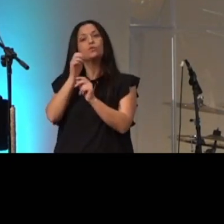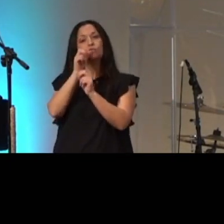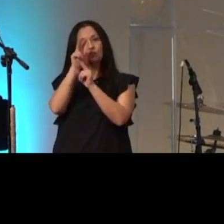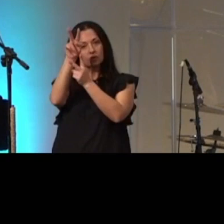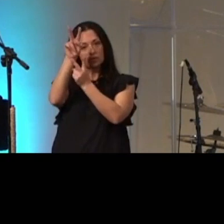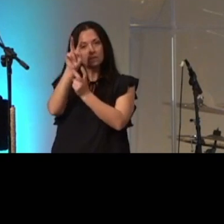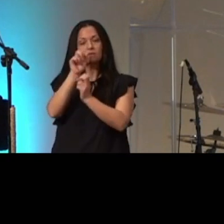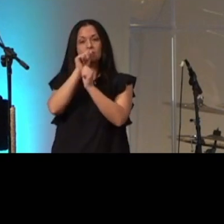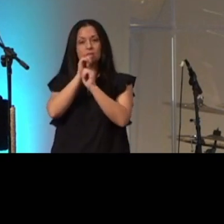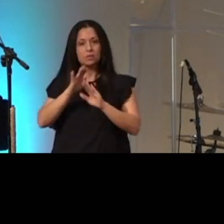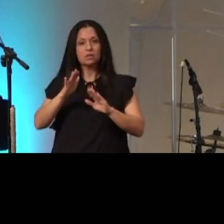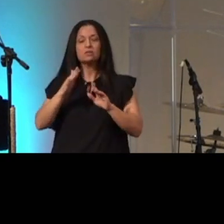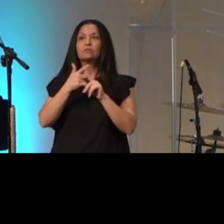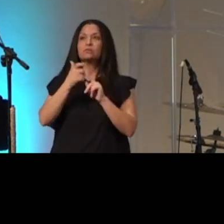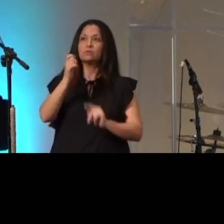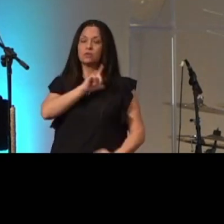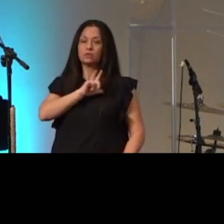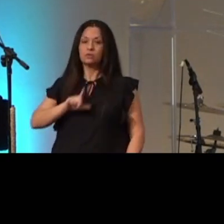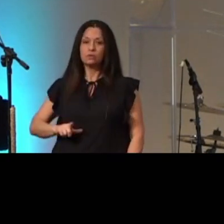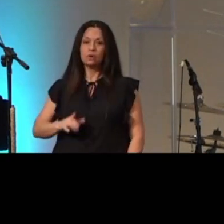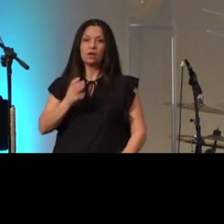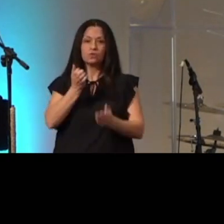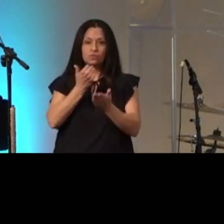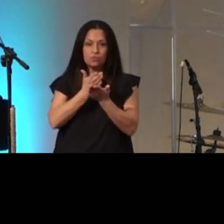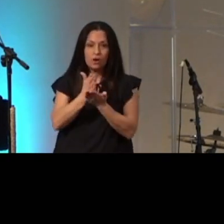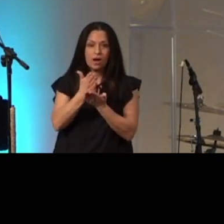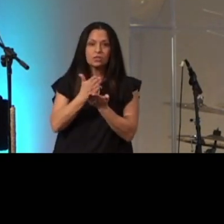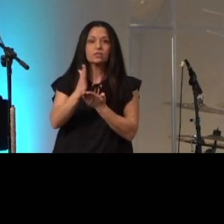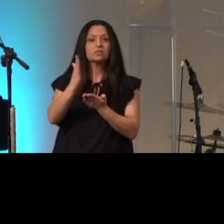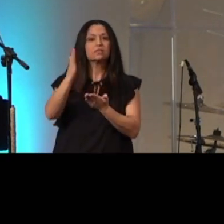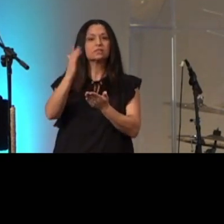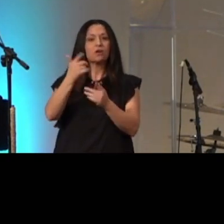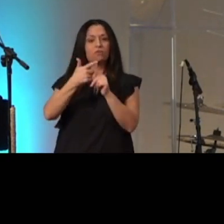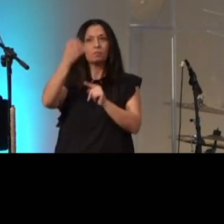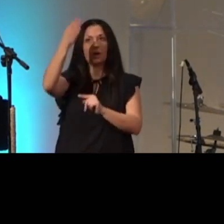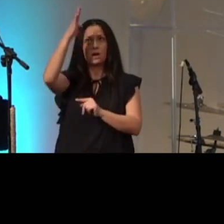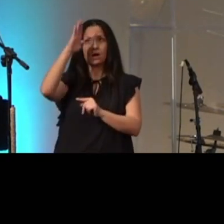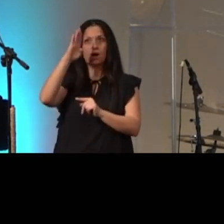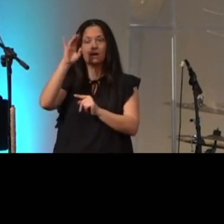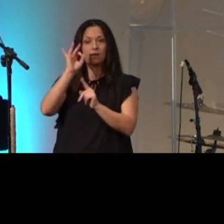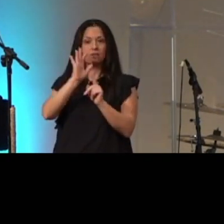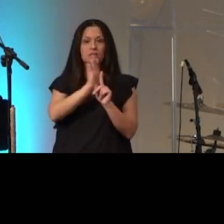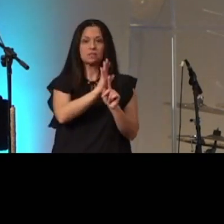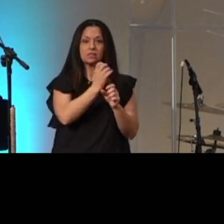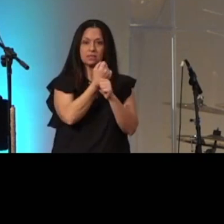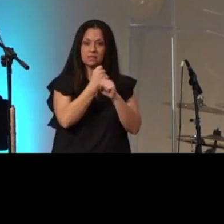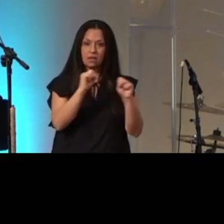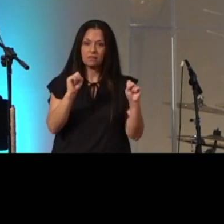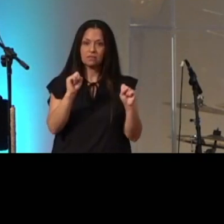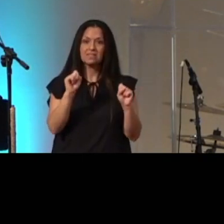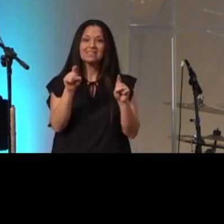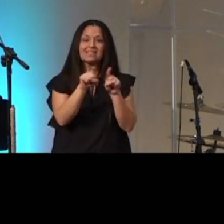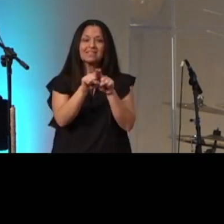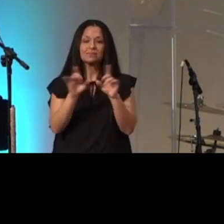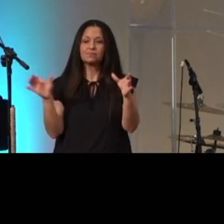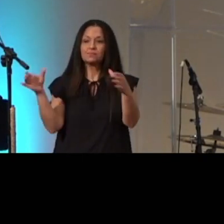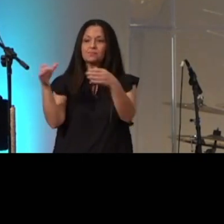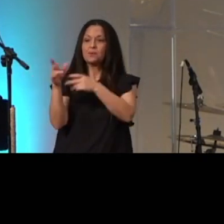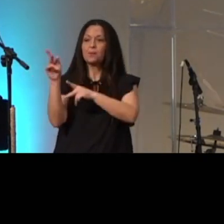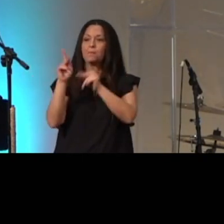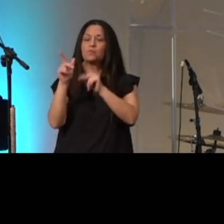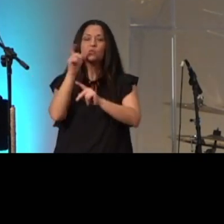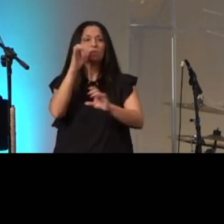and righteousness from the god of his salvation such as the generation of those who seek him